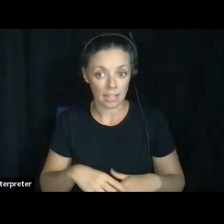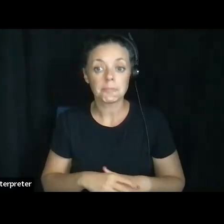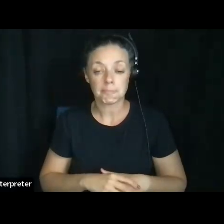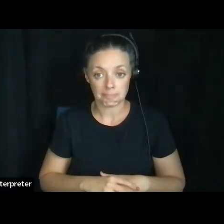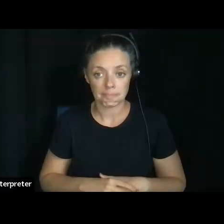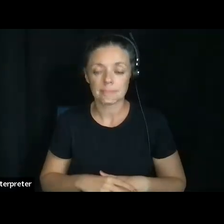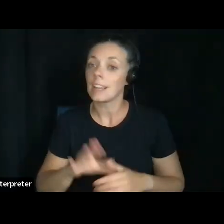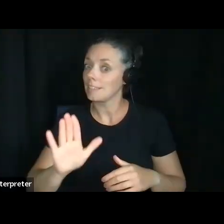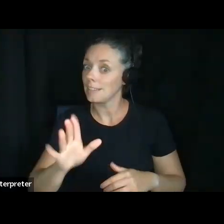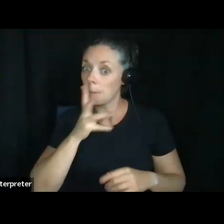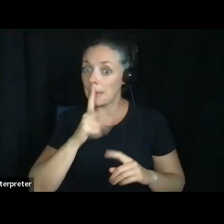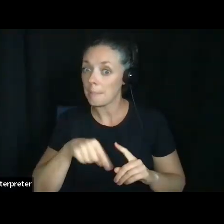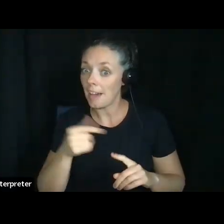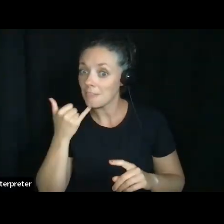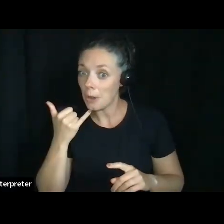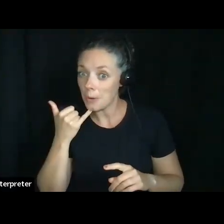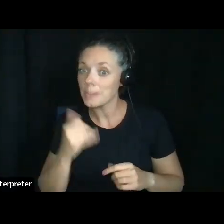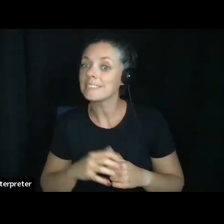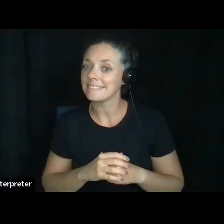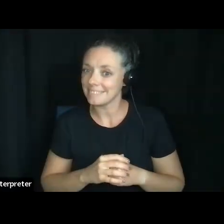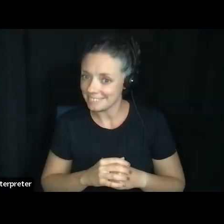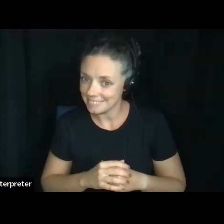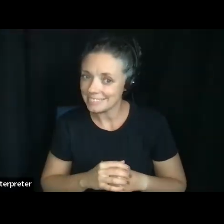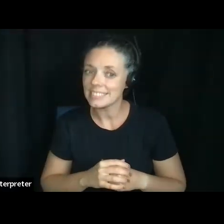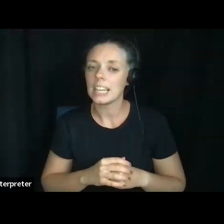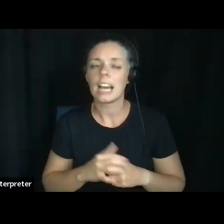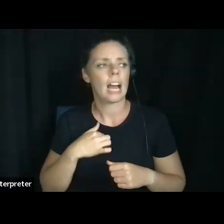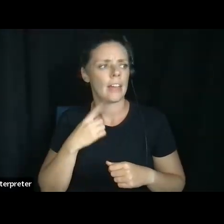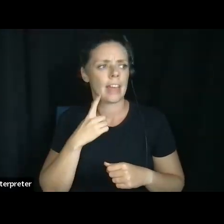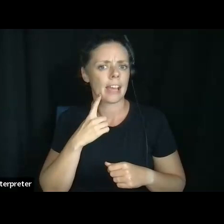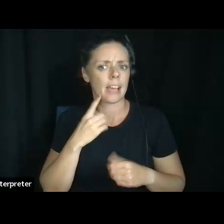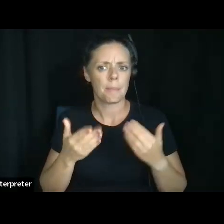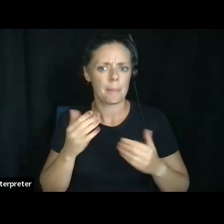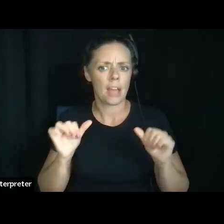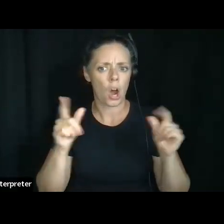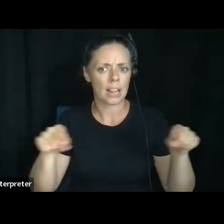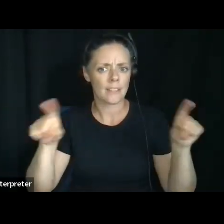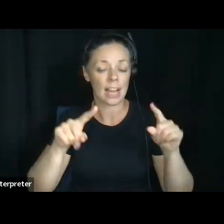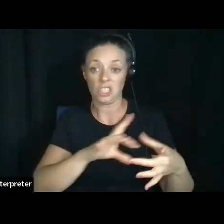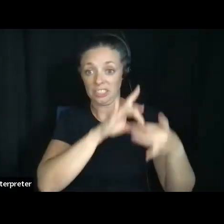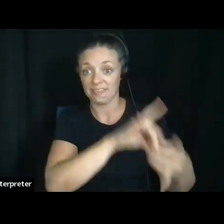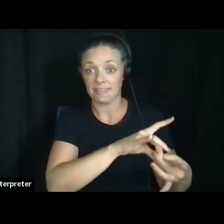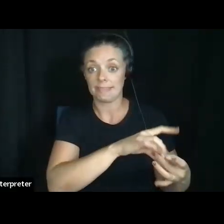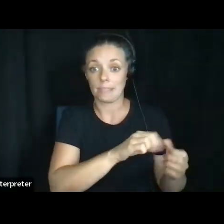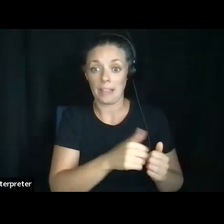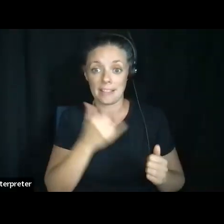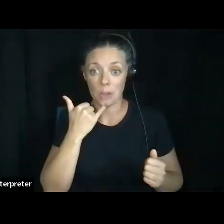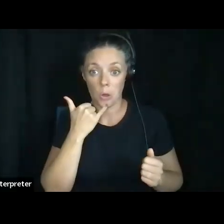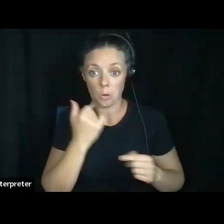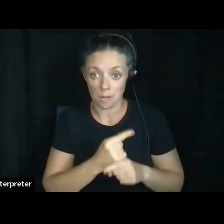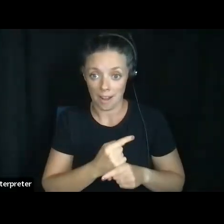of phone, um, some, uh, I think probably all of us are tied to one of these things. Um,